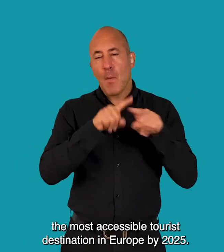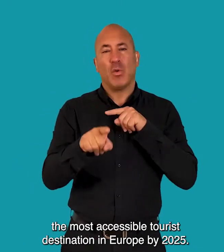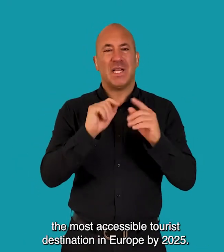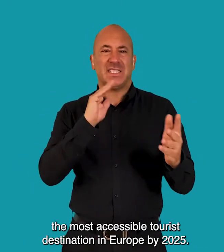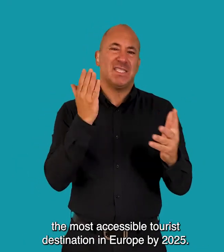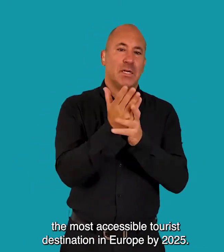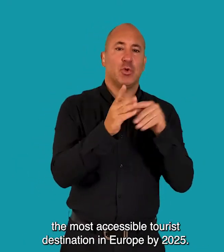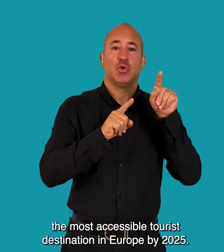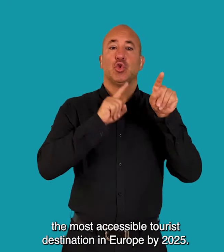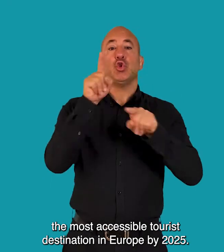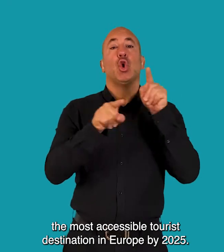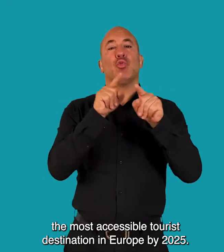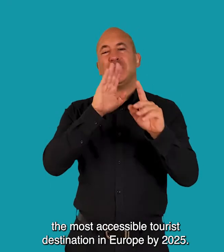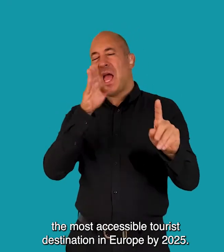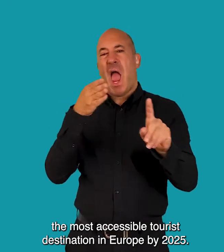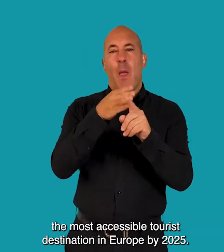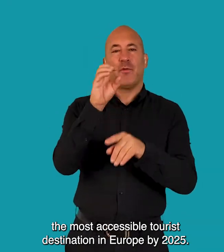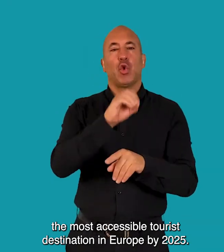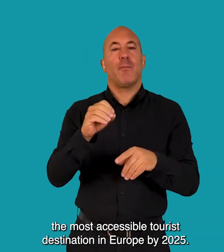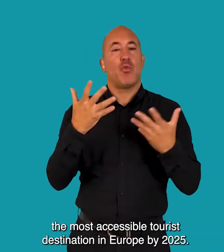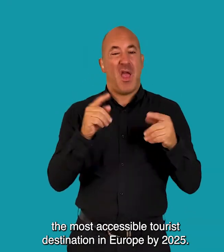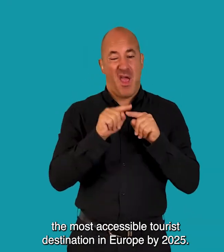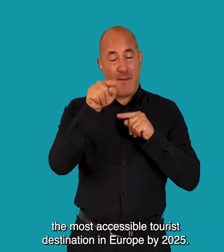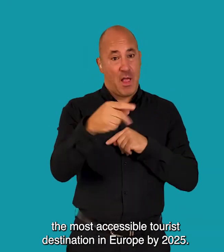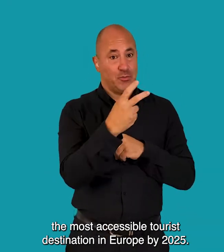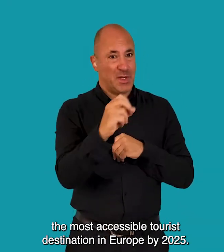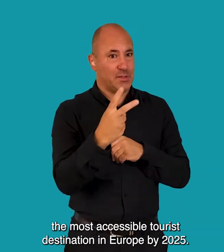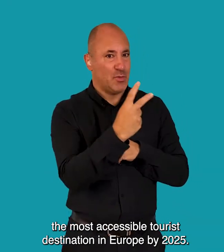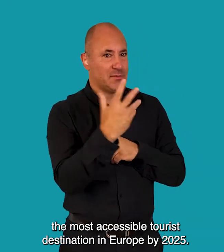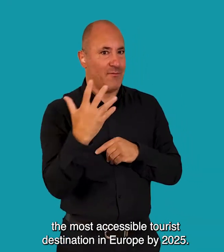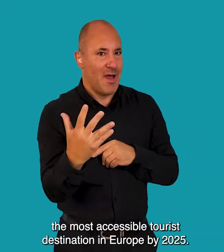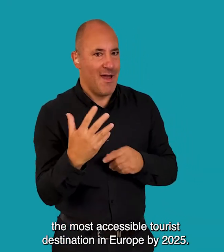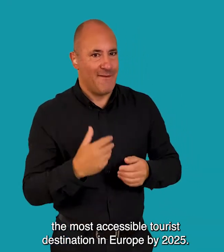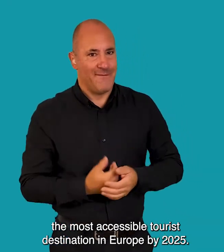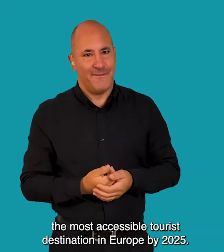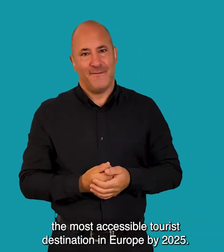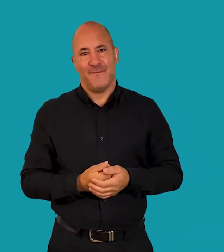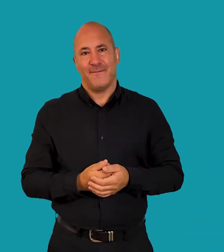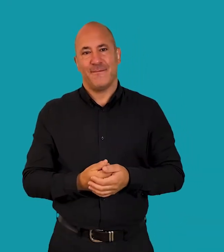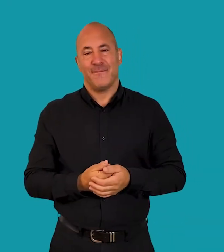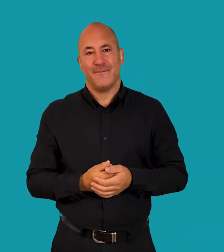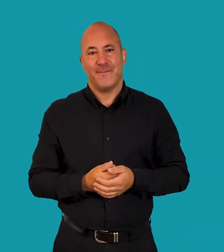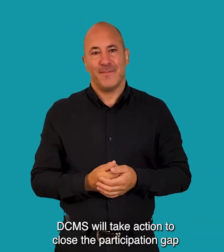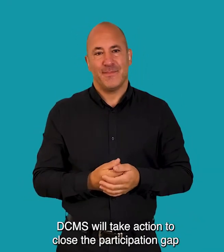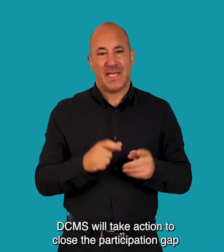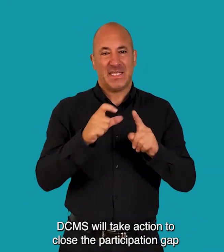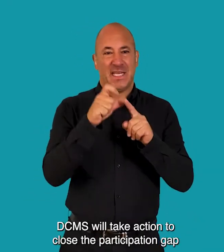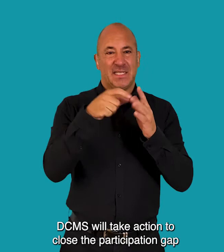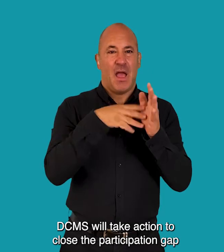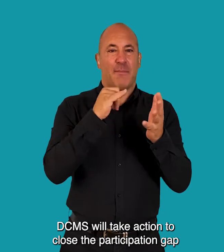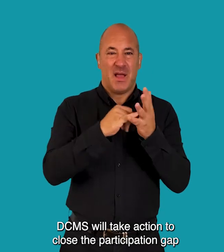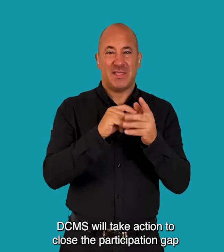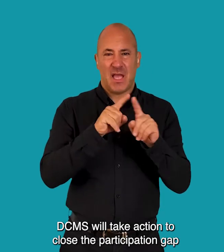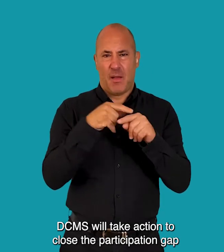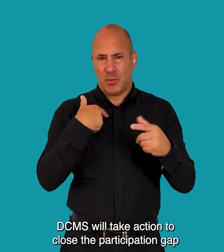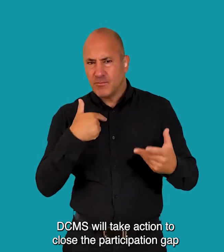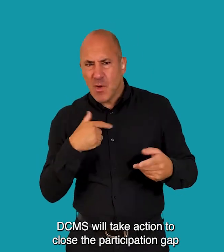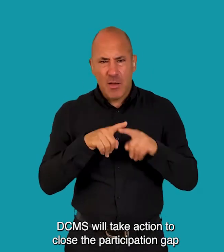making the UK the most accessible tourist destination in Europe by 2025 DCMS